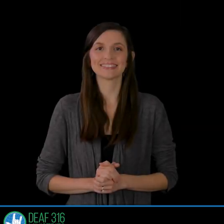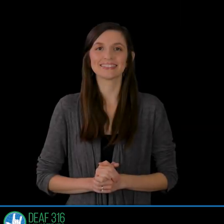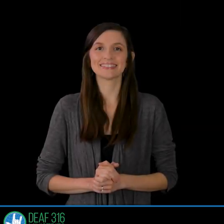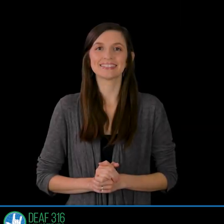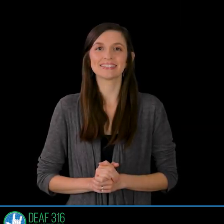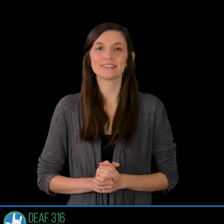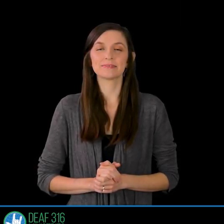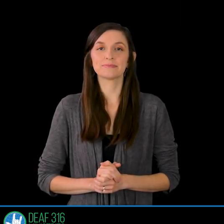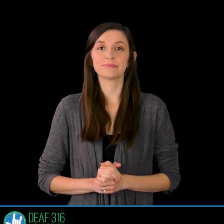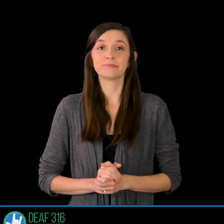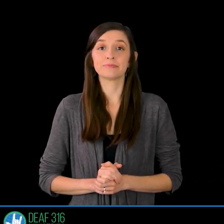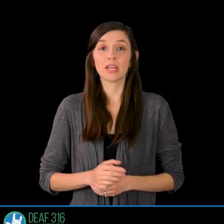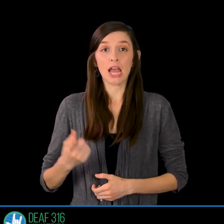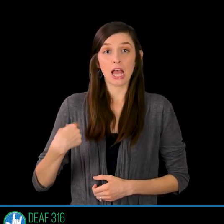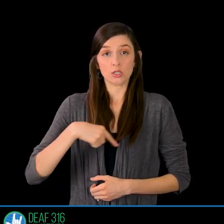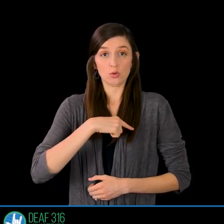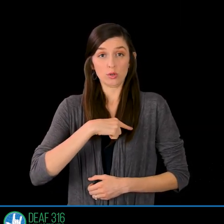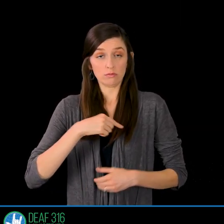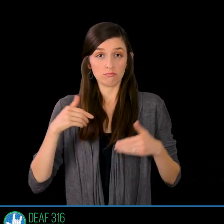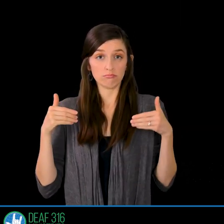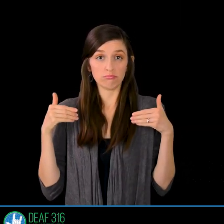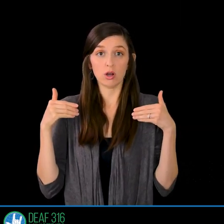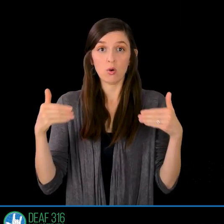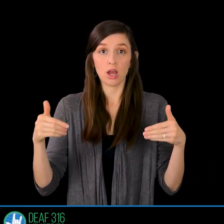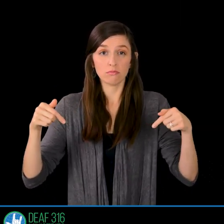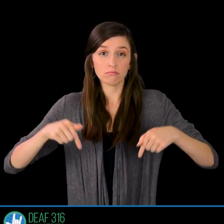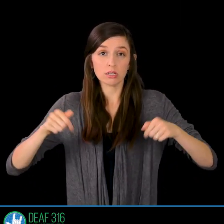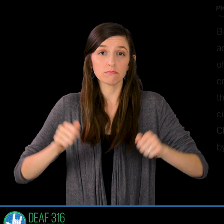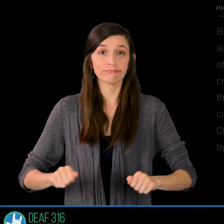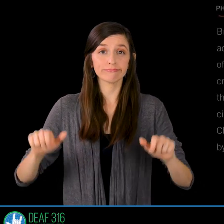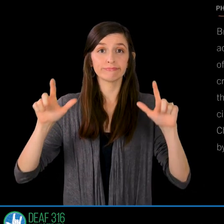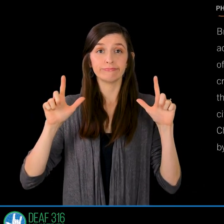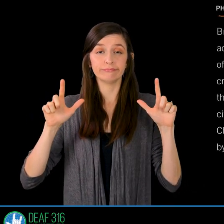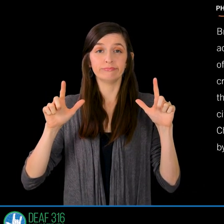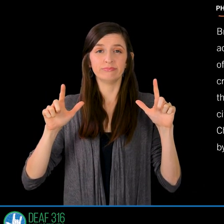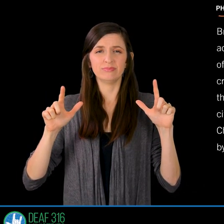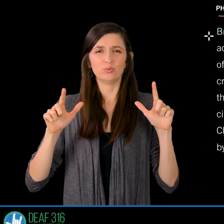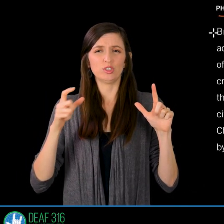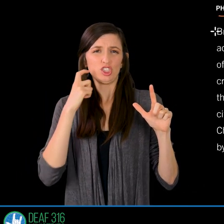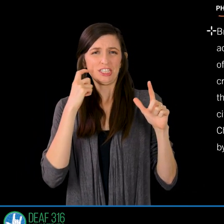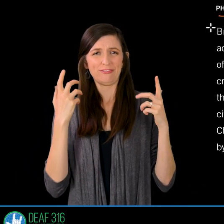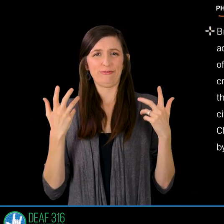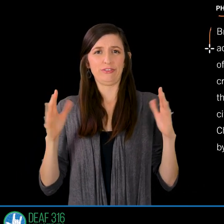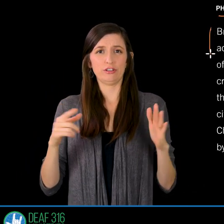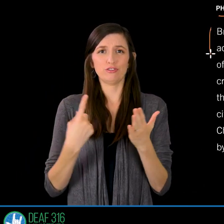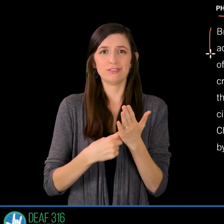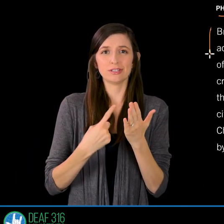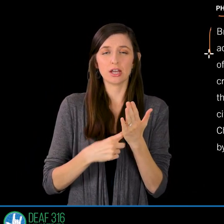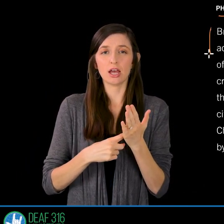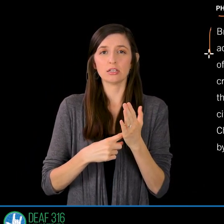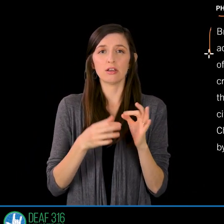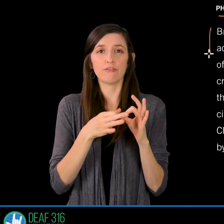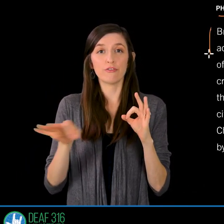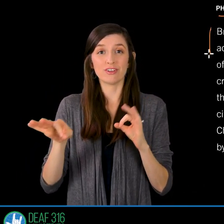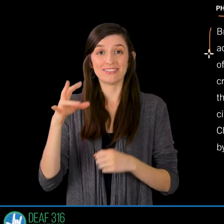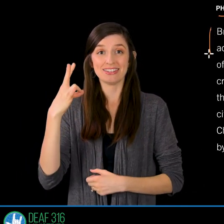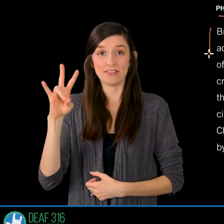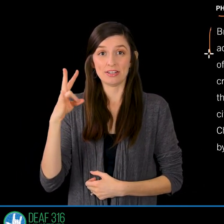As we launch into verses 18 following, having spent two sessions on verse 17,